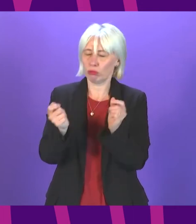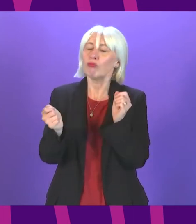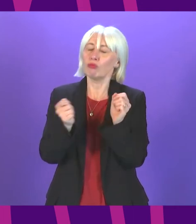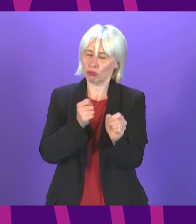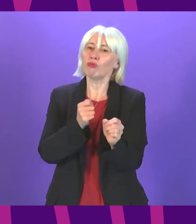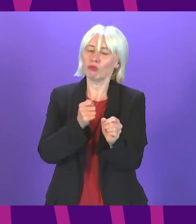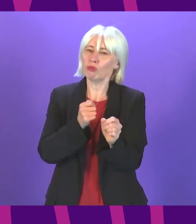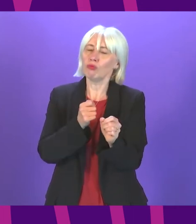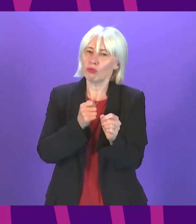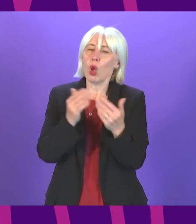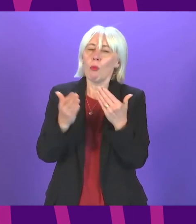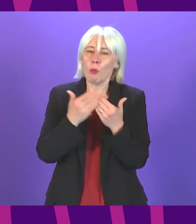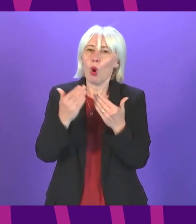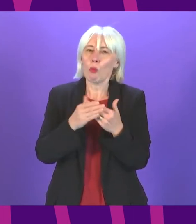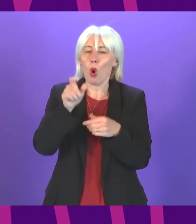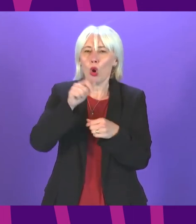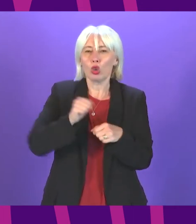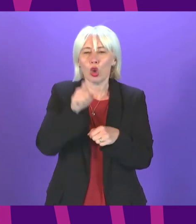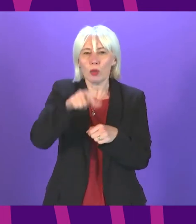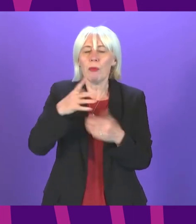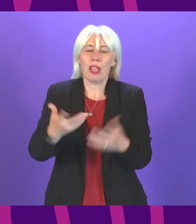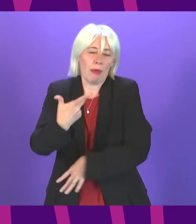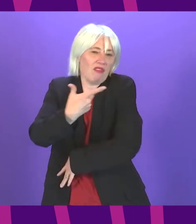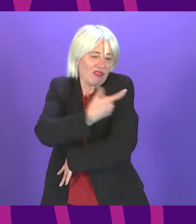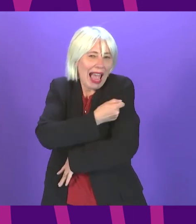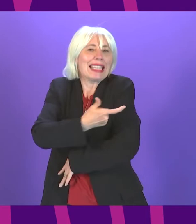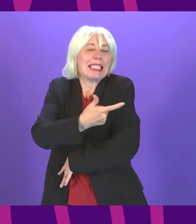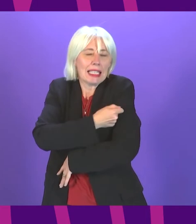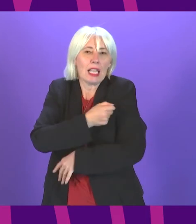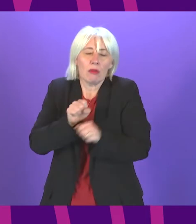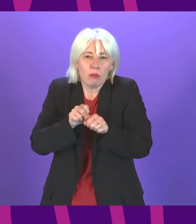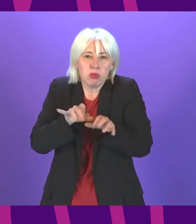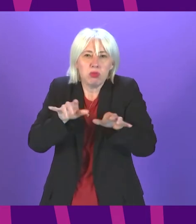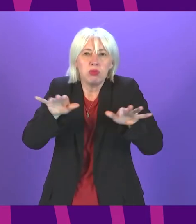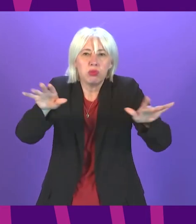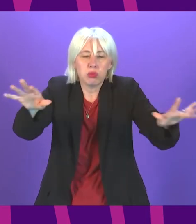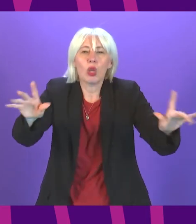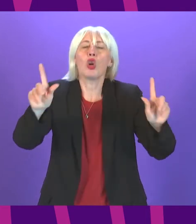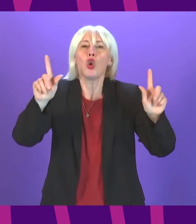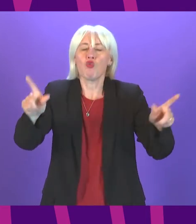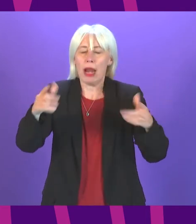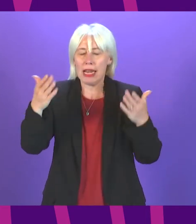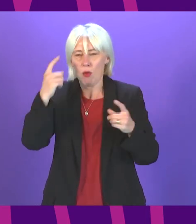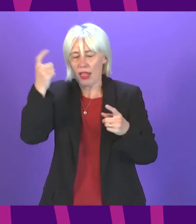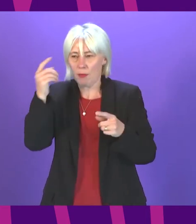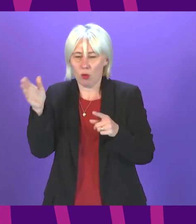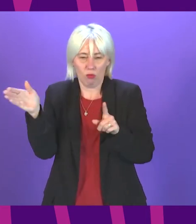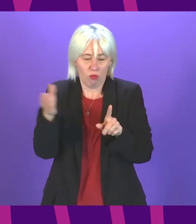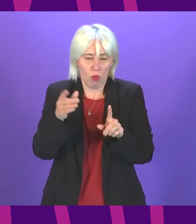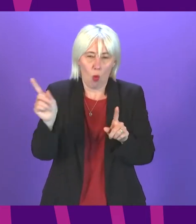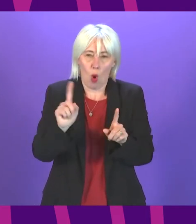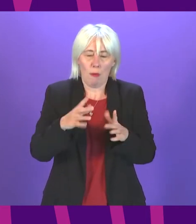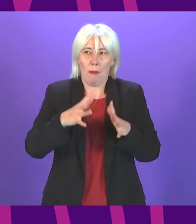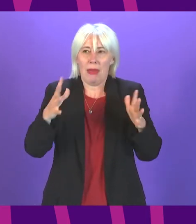with more and more Scots protected by the vaccine rollout we can look to turn our attention to the major challenges facing us all